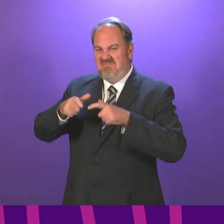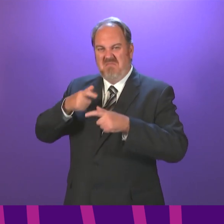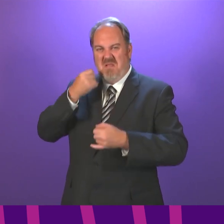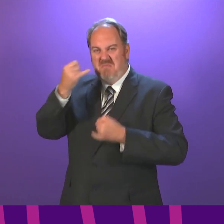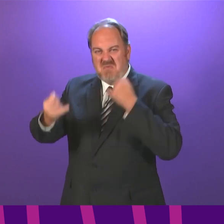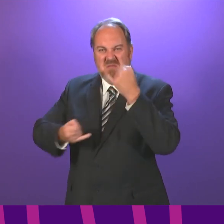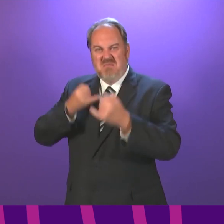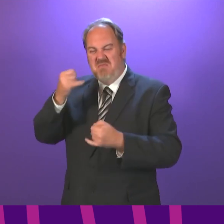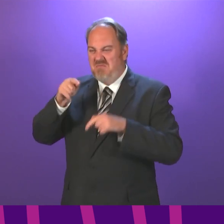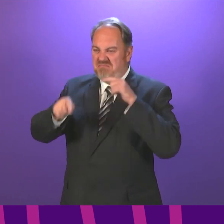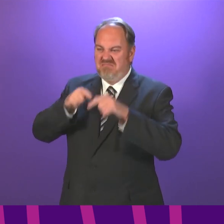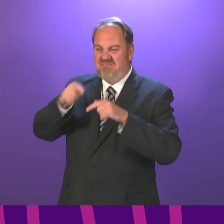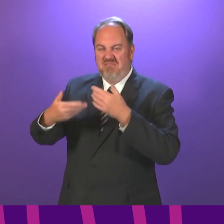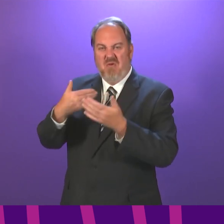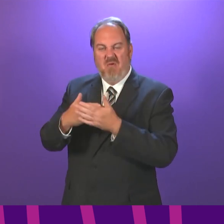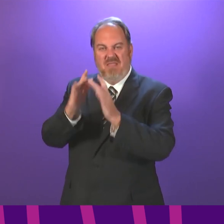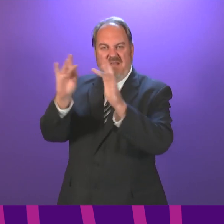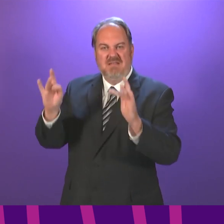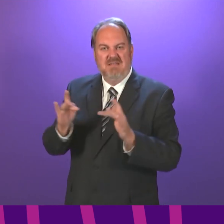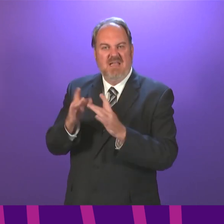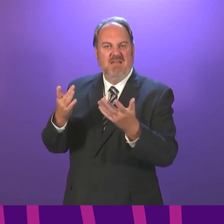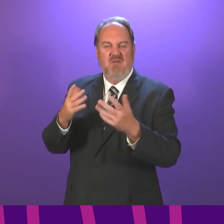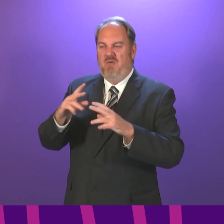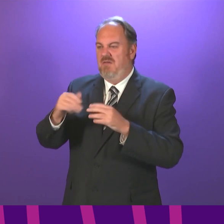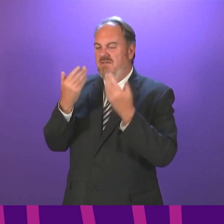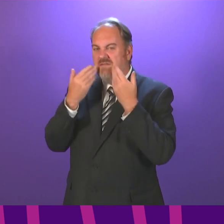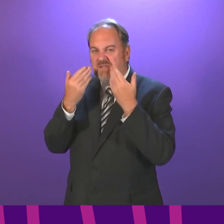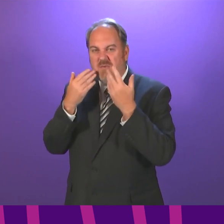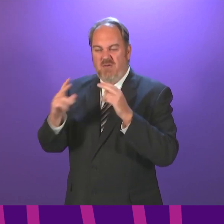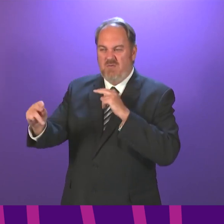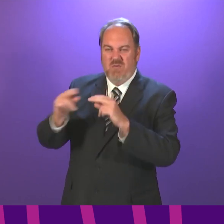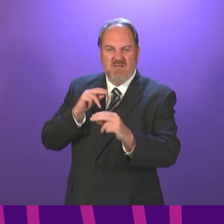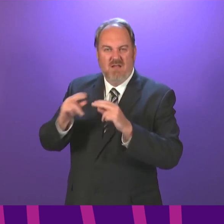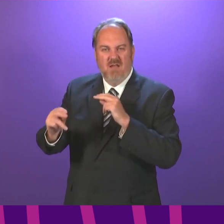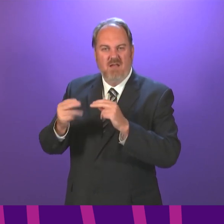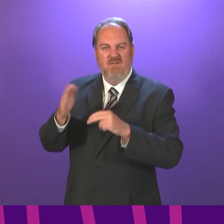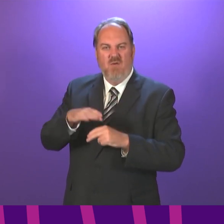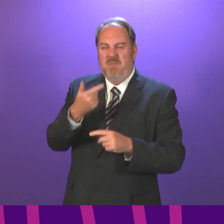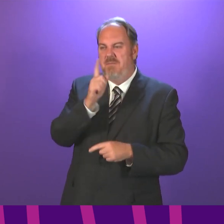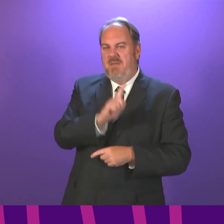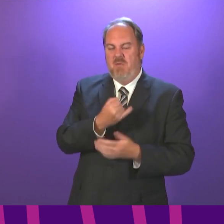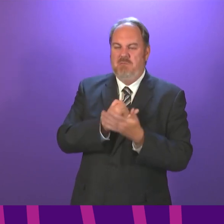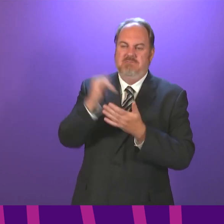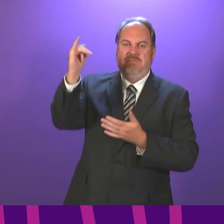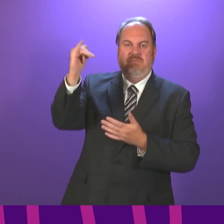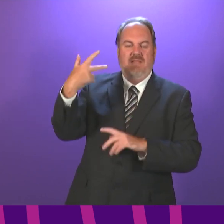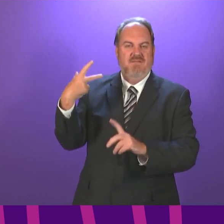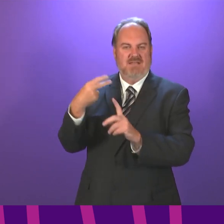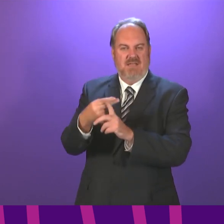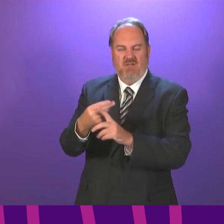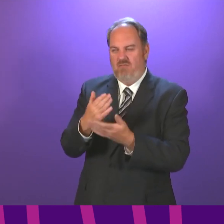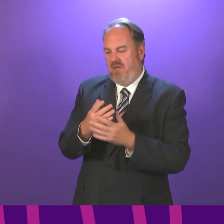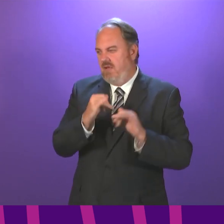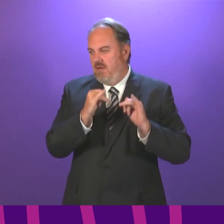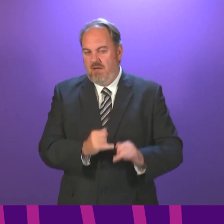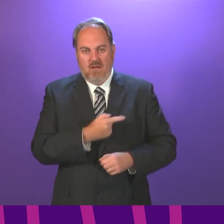voices on social media. I want to condemn that and show my solidarity to those professionals who